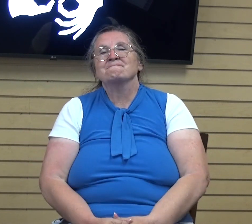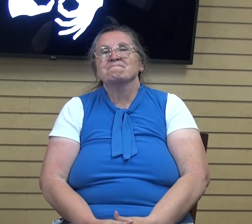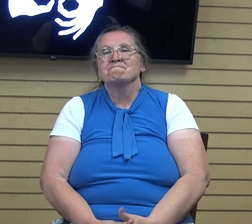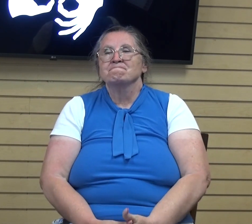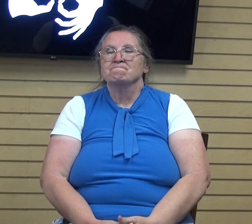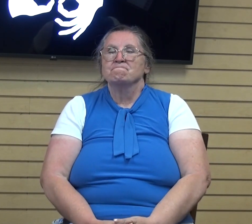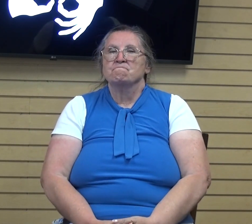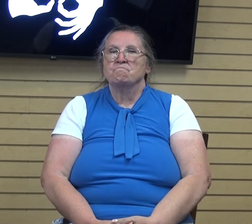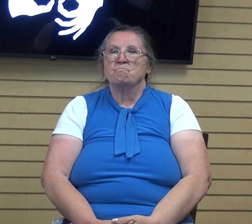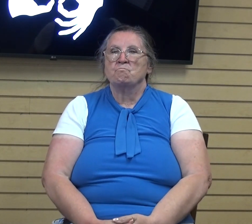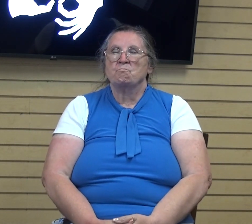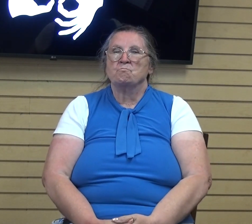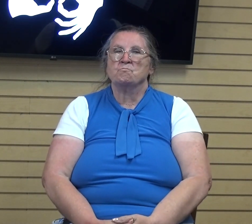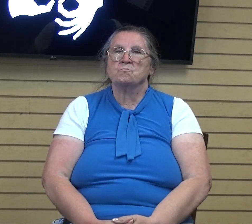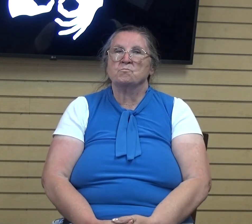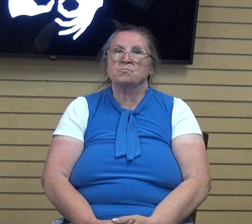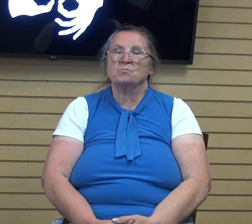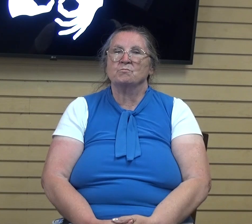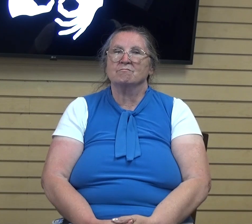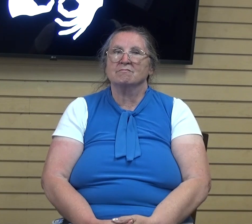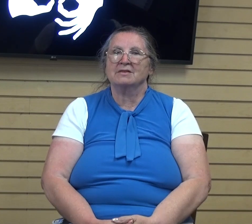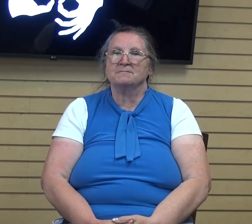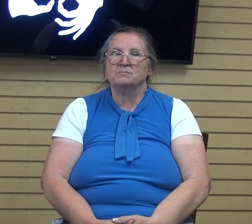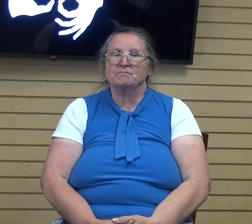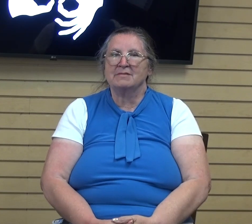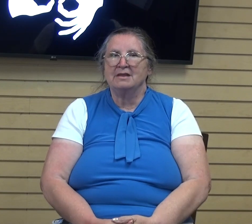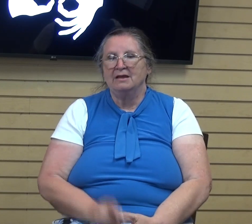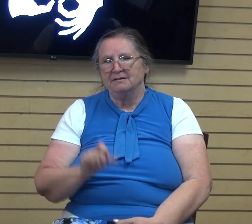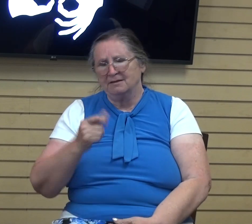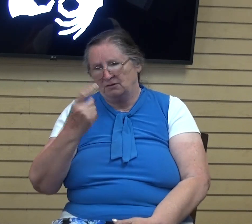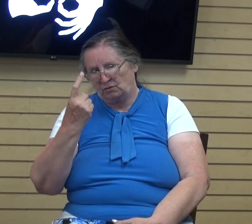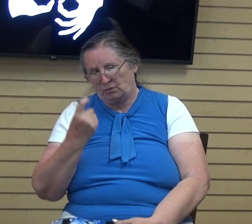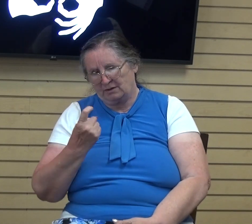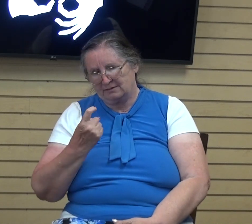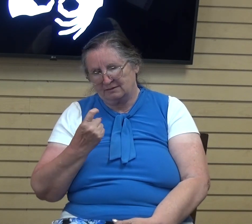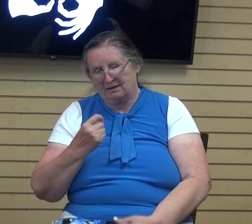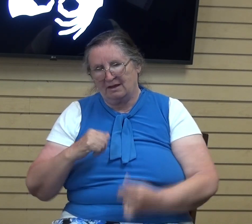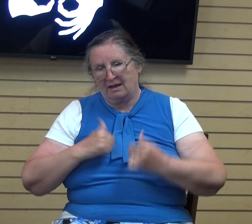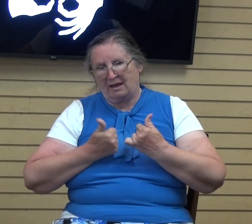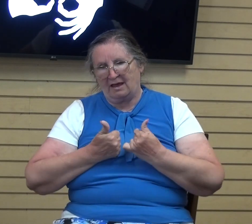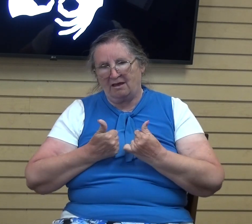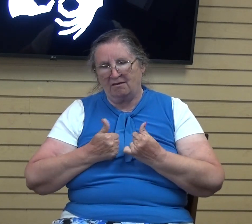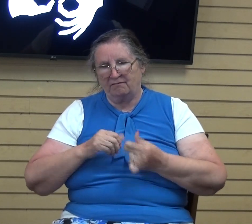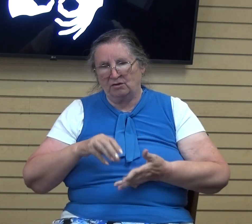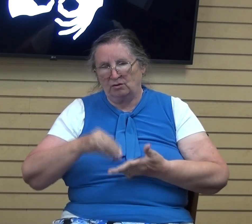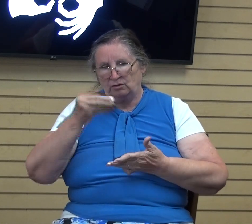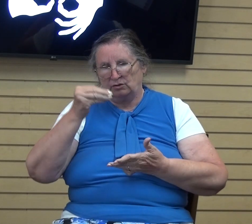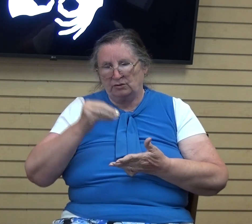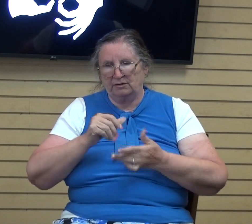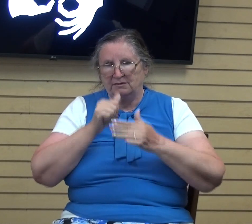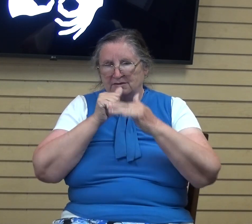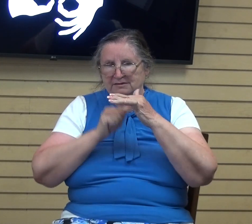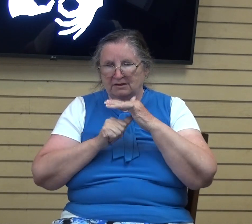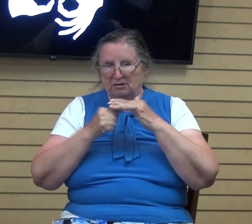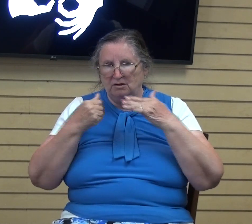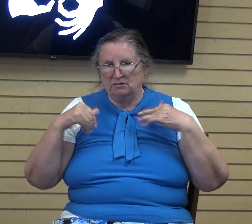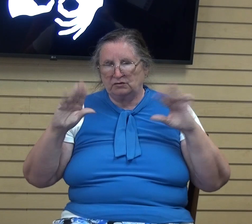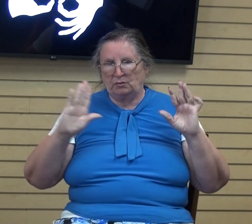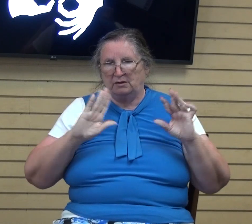um, that sentence, that question, have you learned the secret to surrendering your rights to your life?